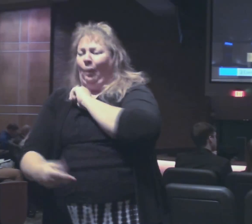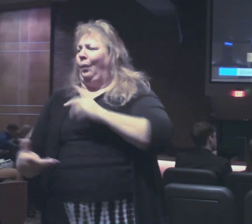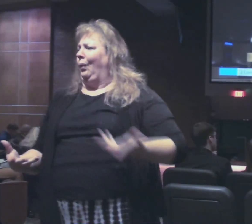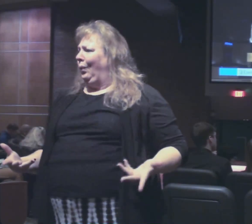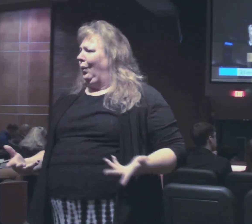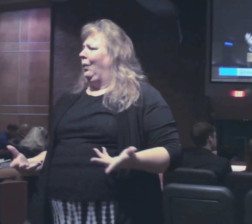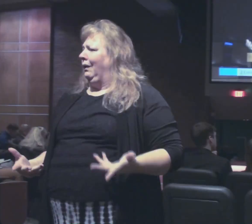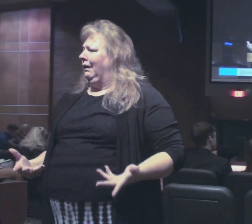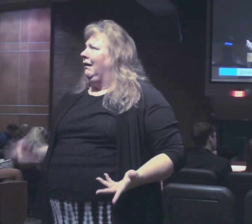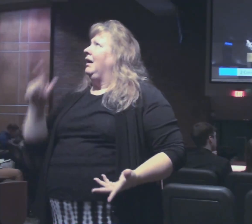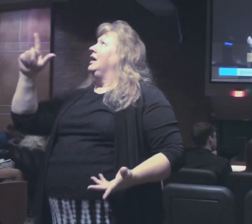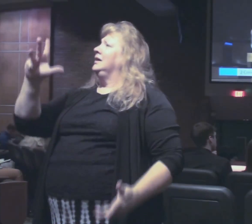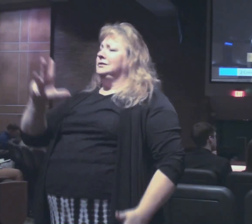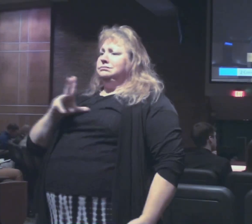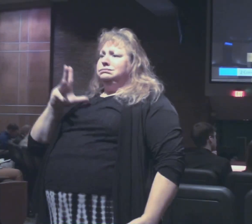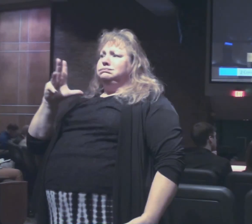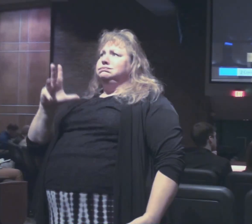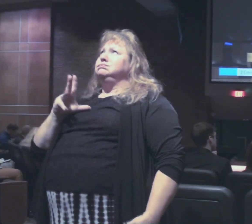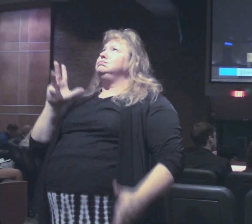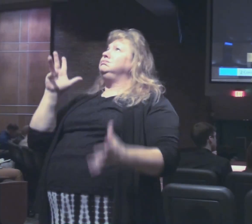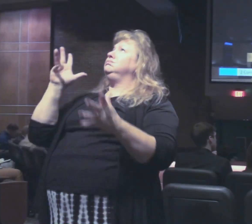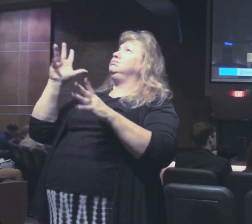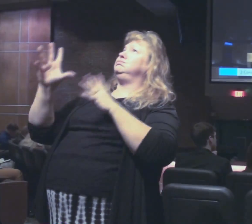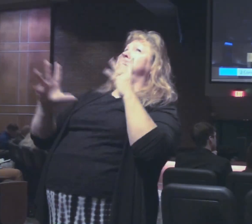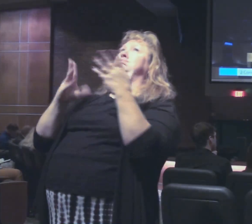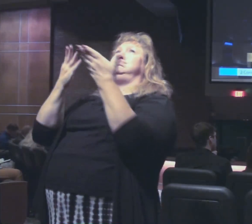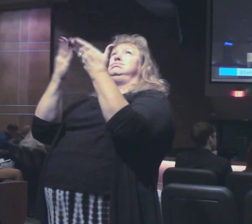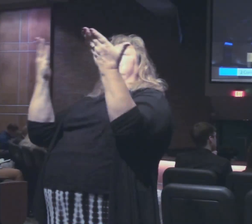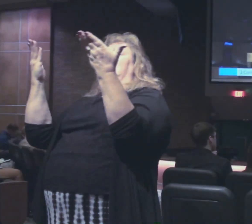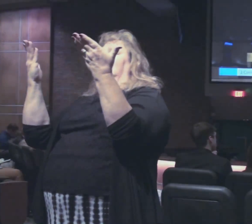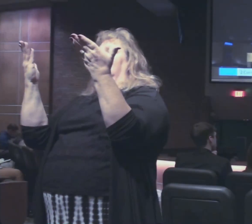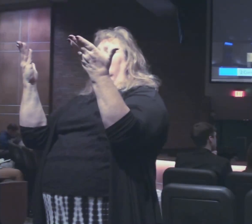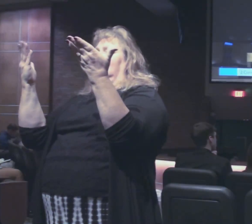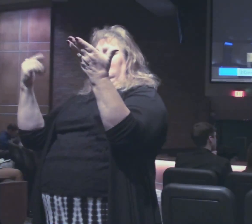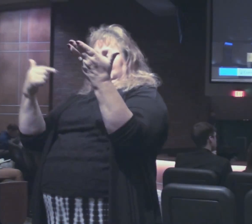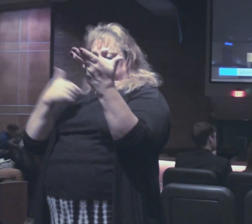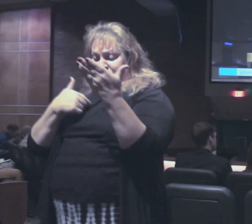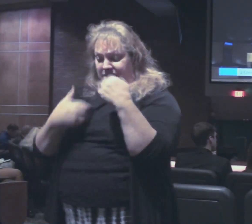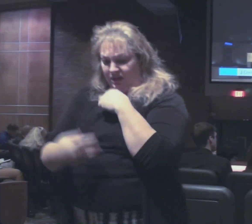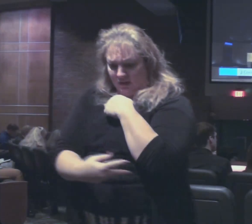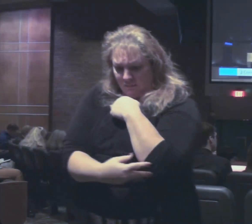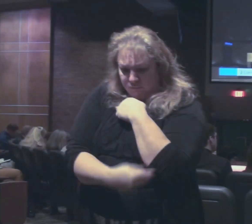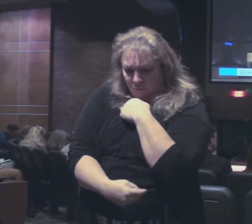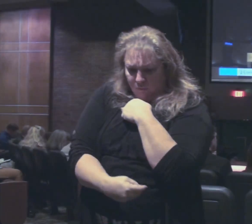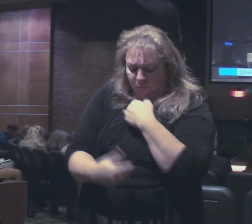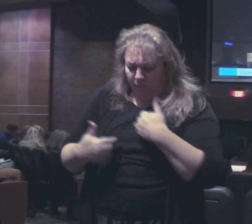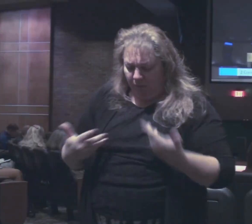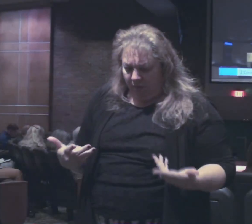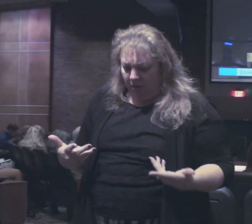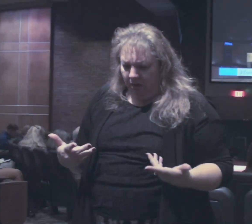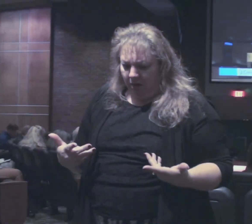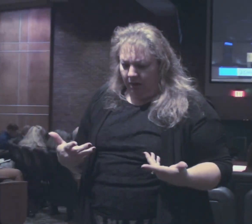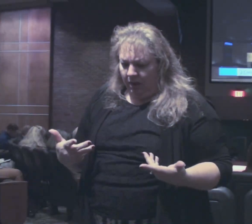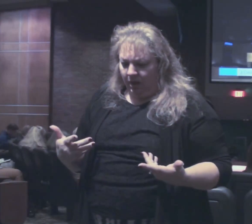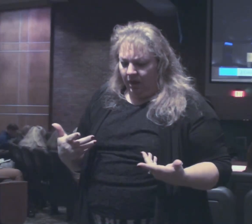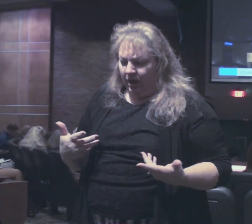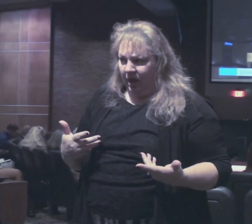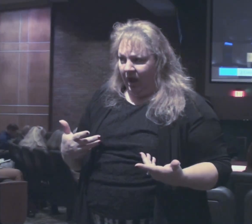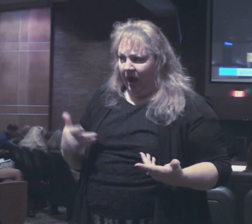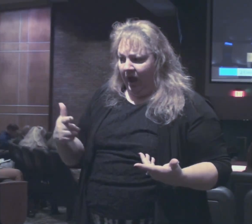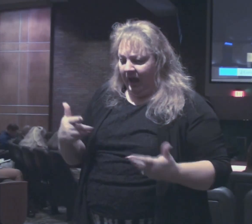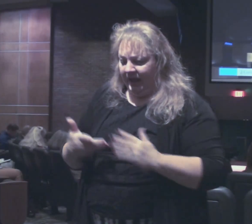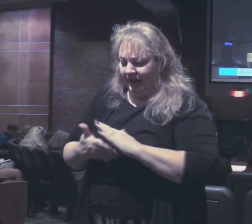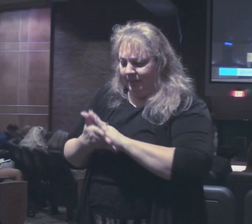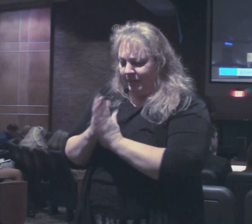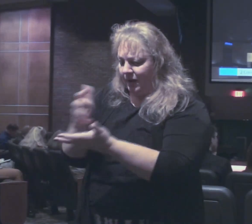his glorious riches because me and my poverty could only become rich through